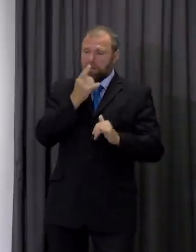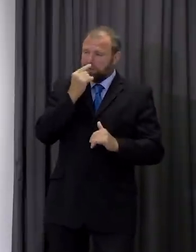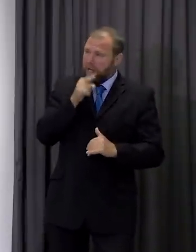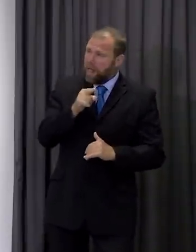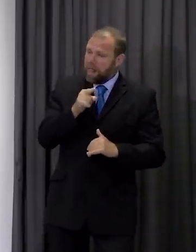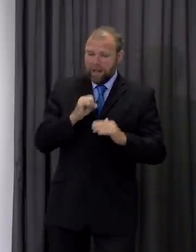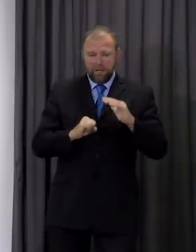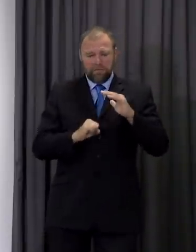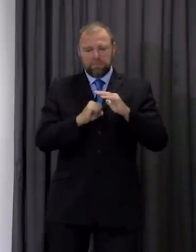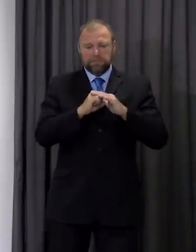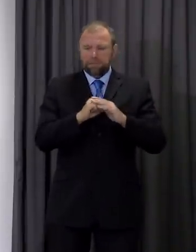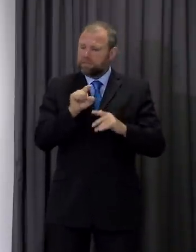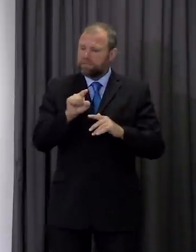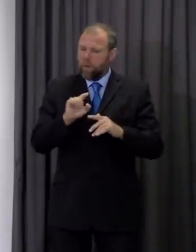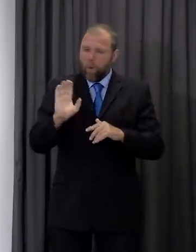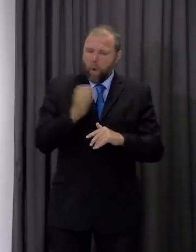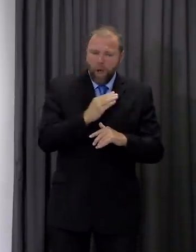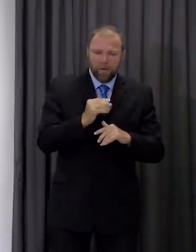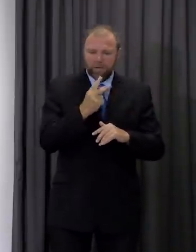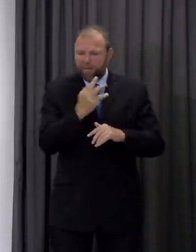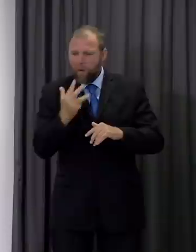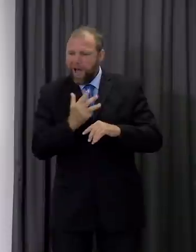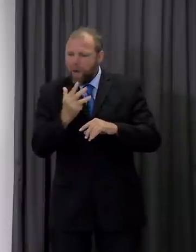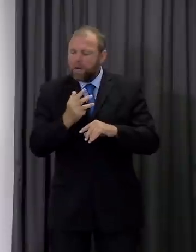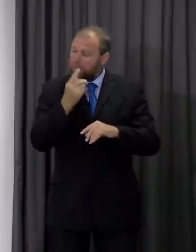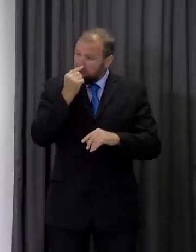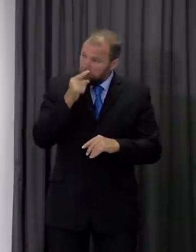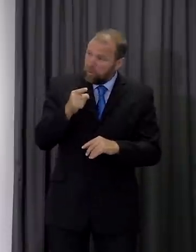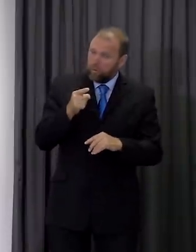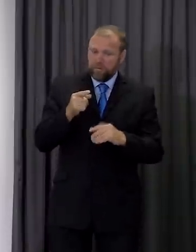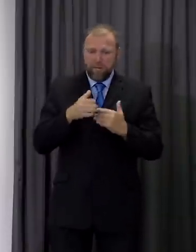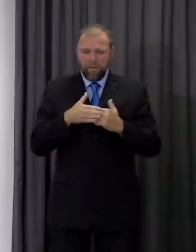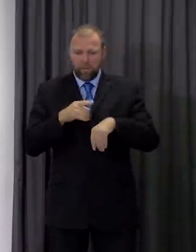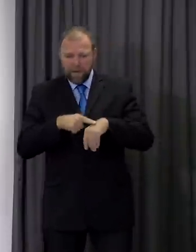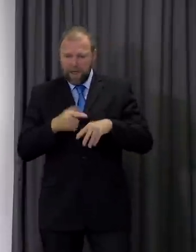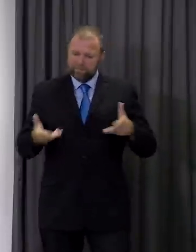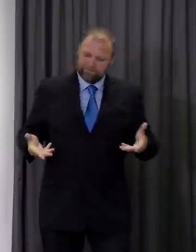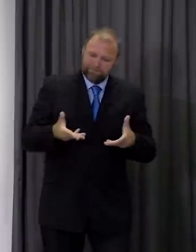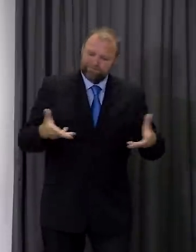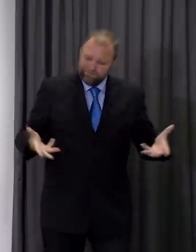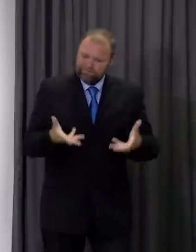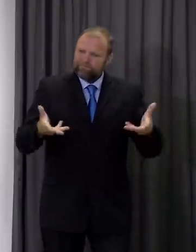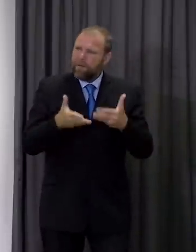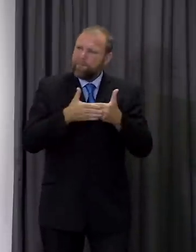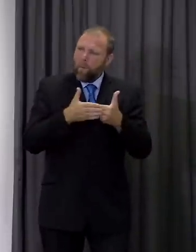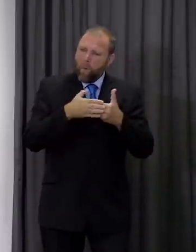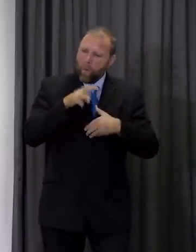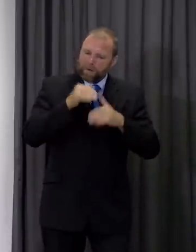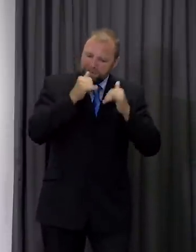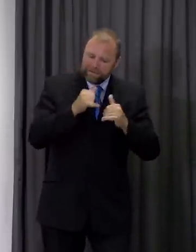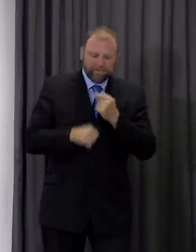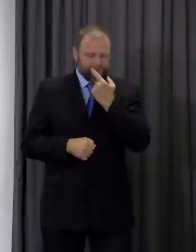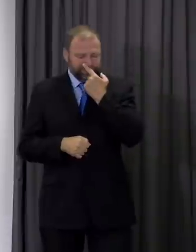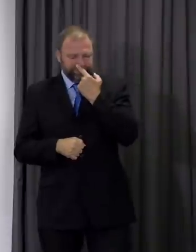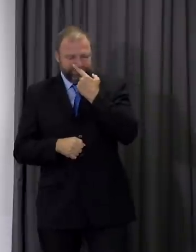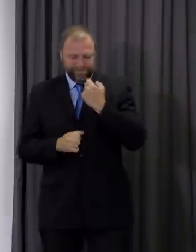24 hours. Couldn't you have been spending more time beefing up Welsh to test it? Well, think there are a couple of different issues there,